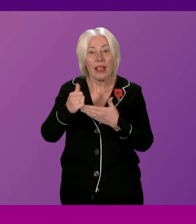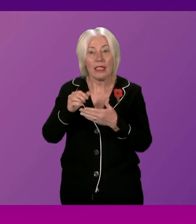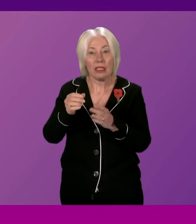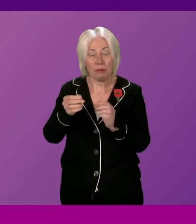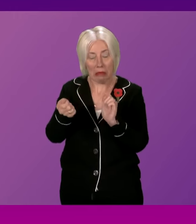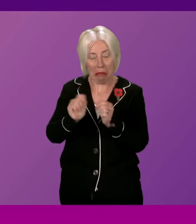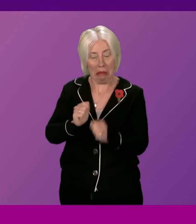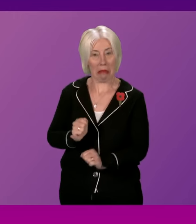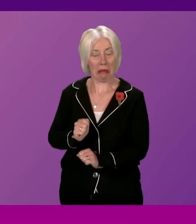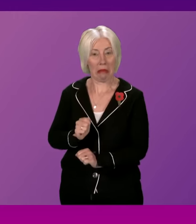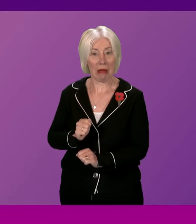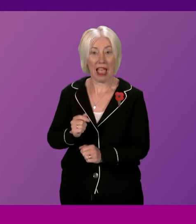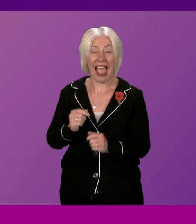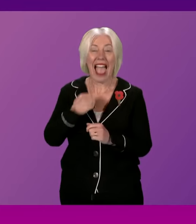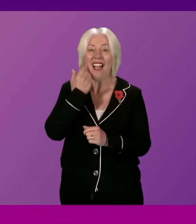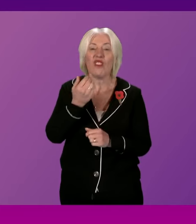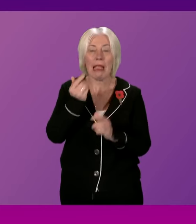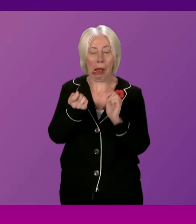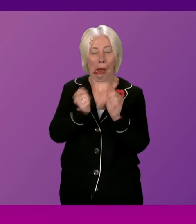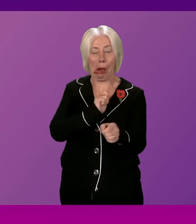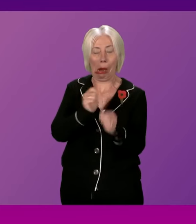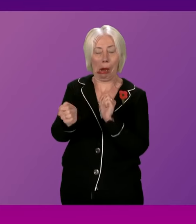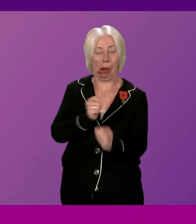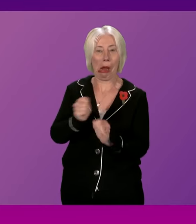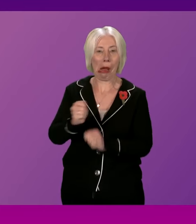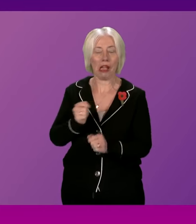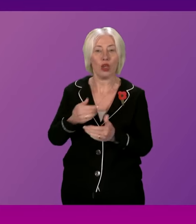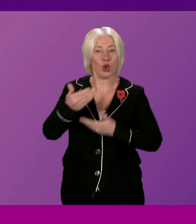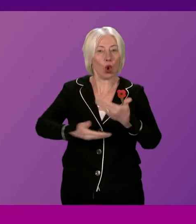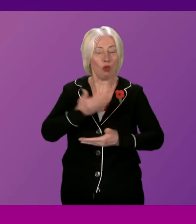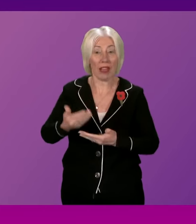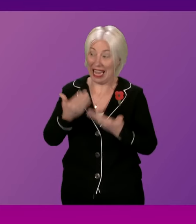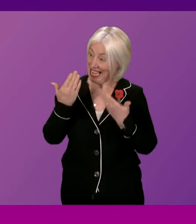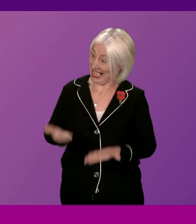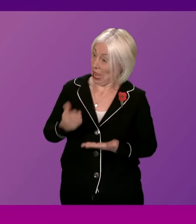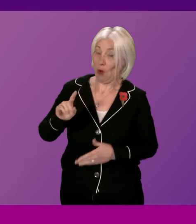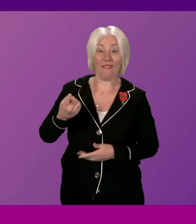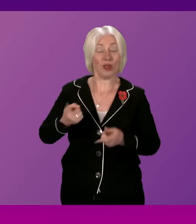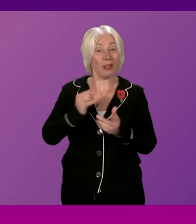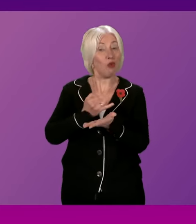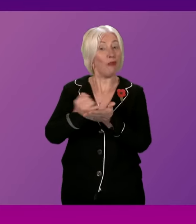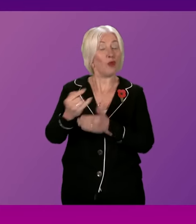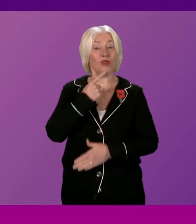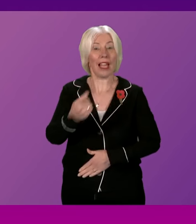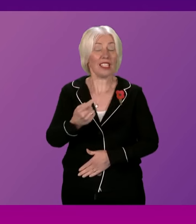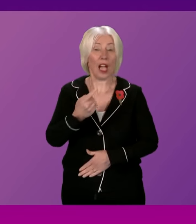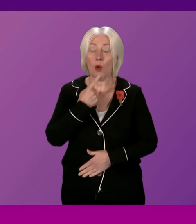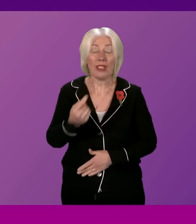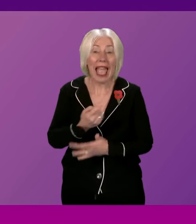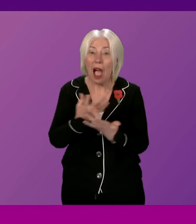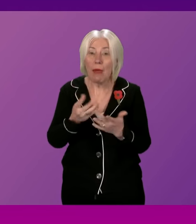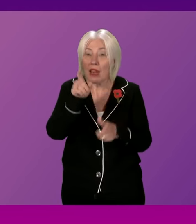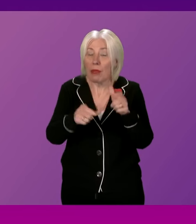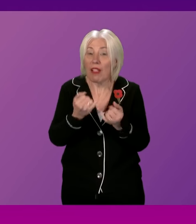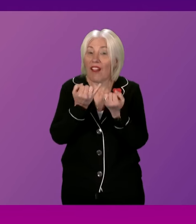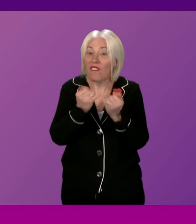And even now, questions remain that the First Minister refuses to answer. He won't tell us how many people have failed to comply